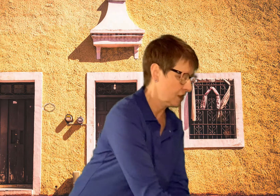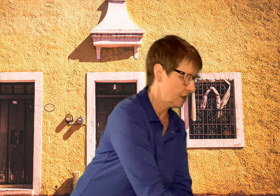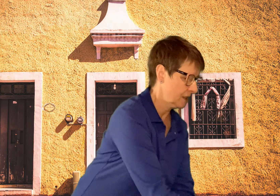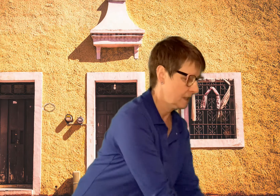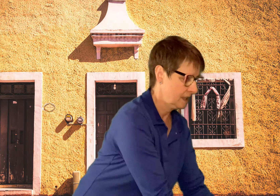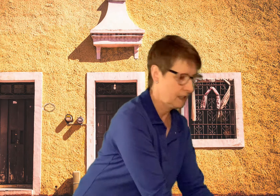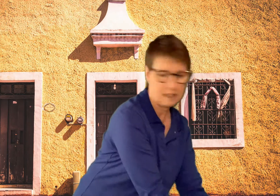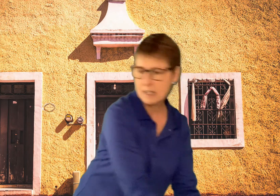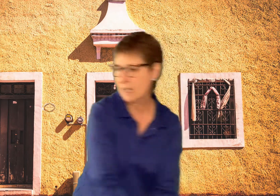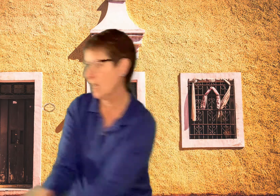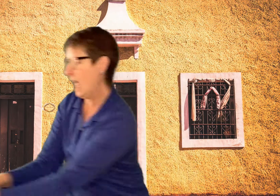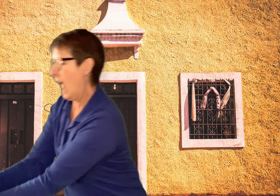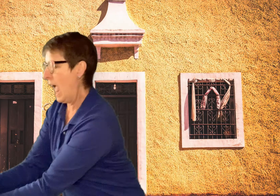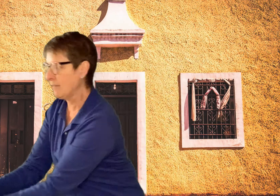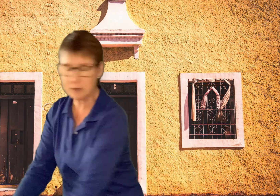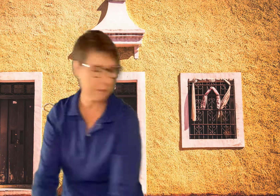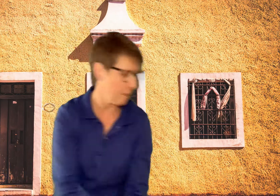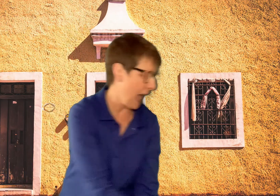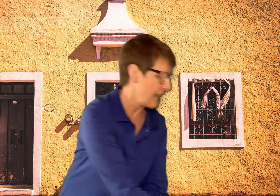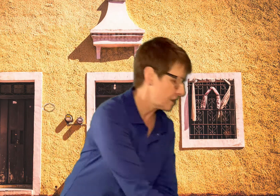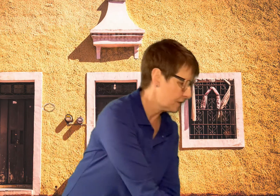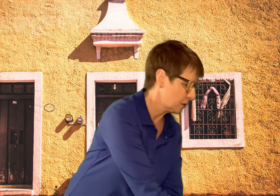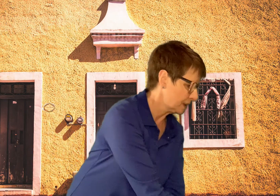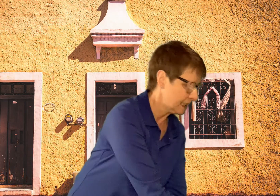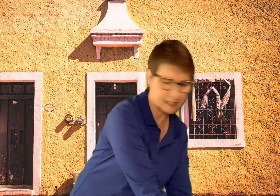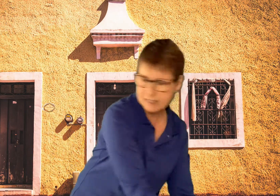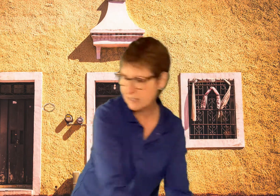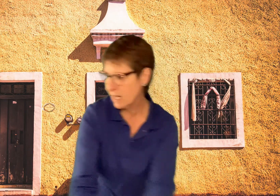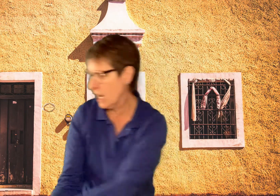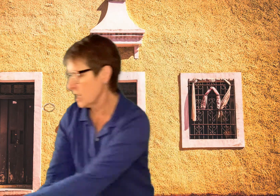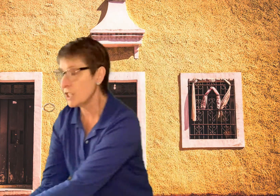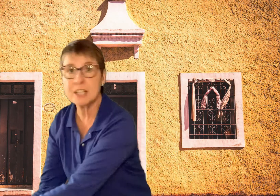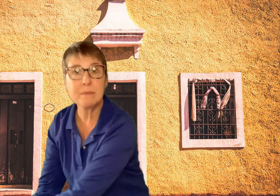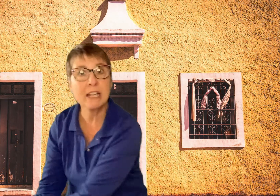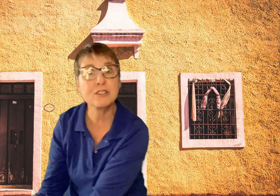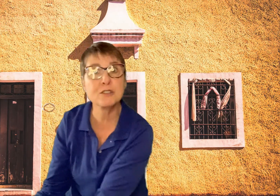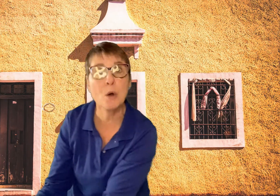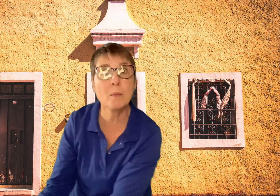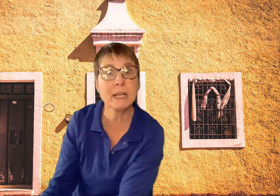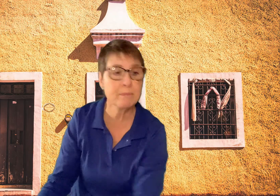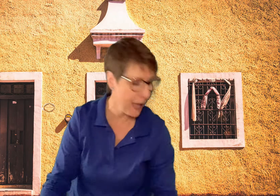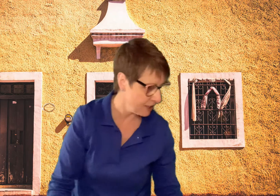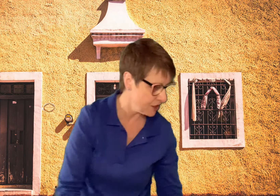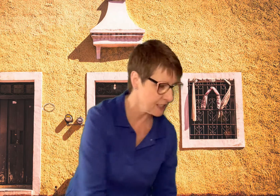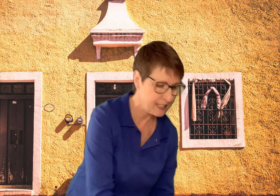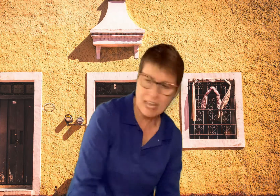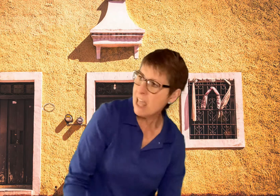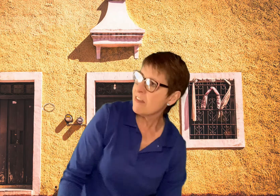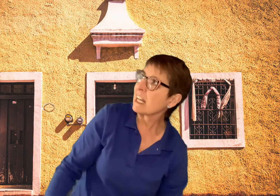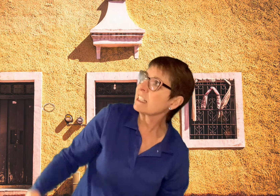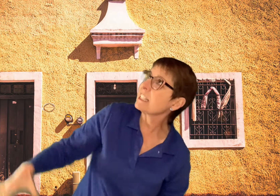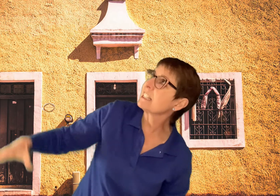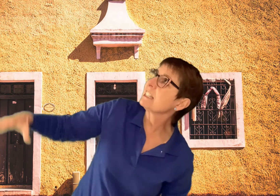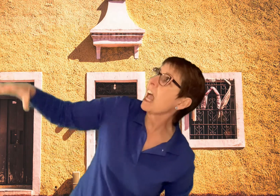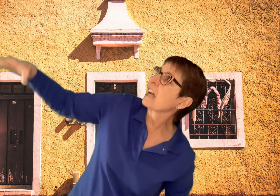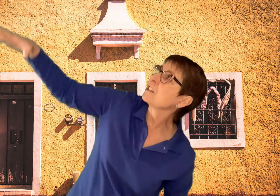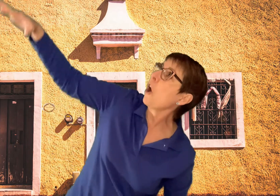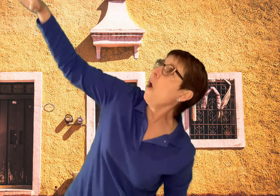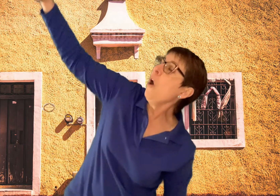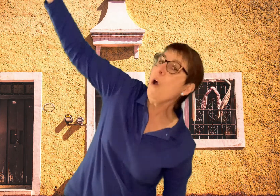after batch of tortillas. She made so many batches that it stacked all